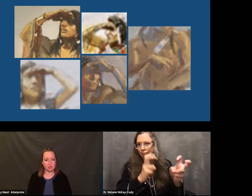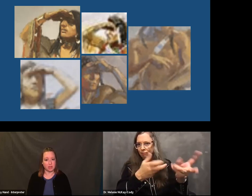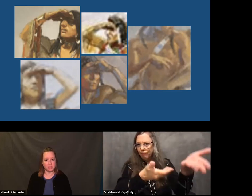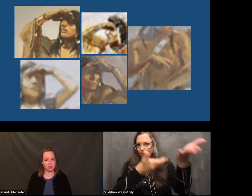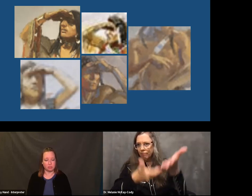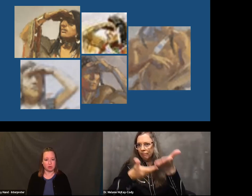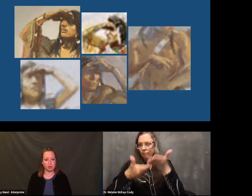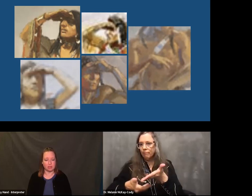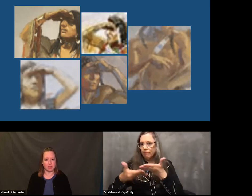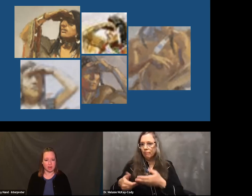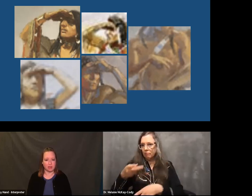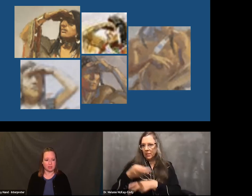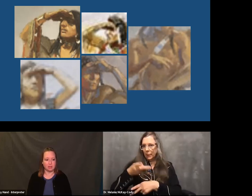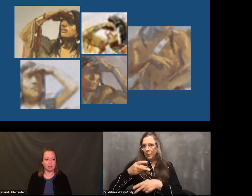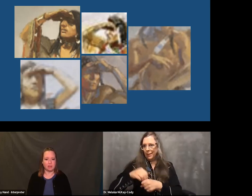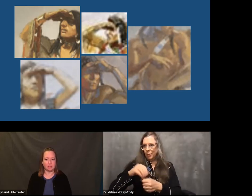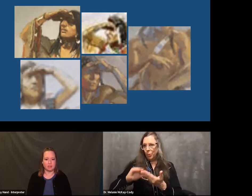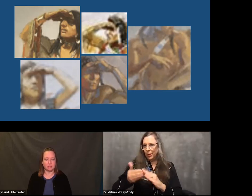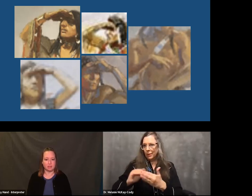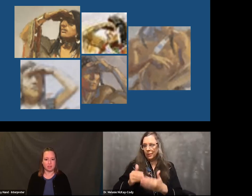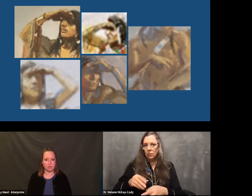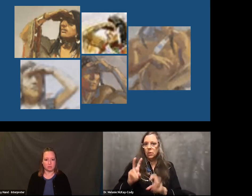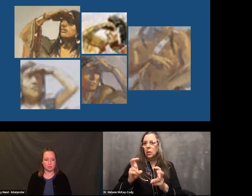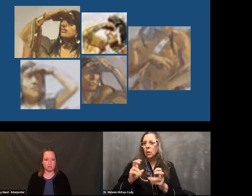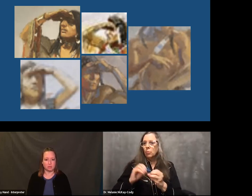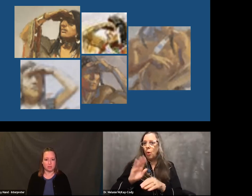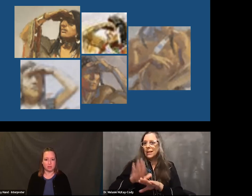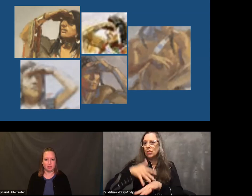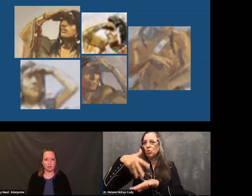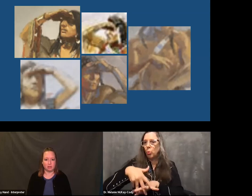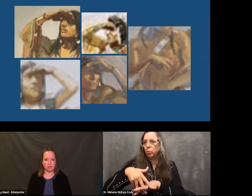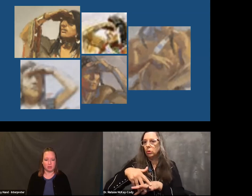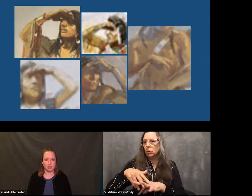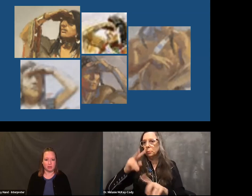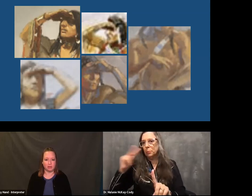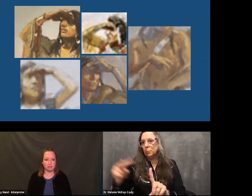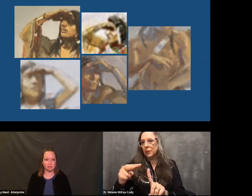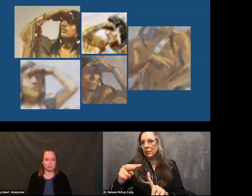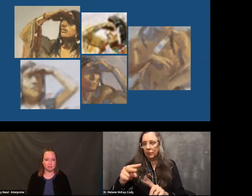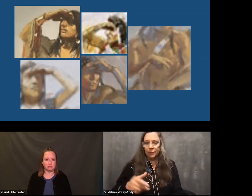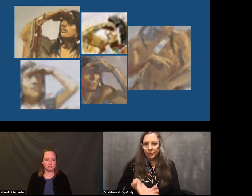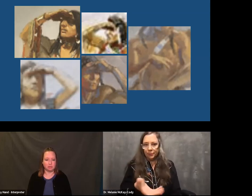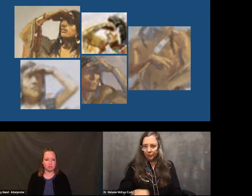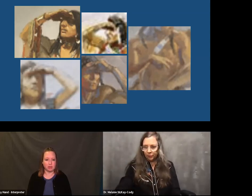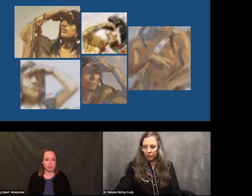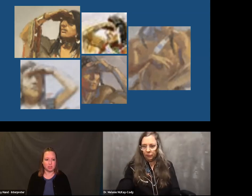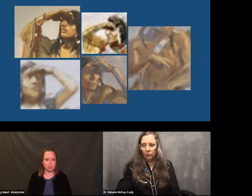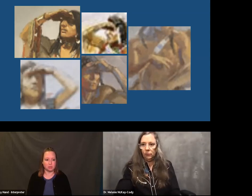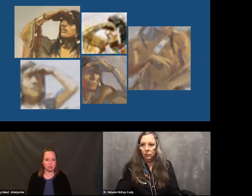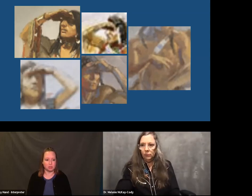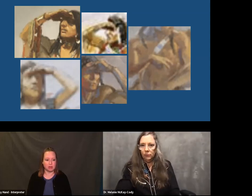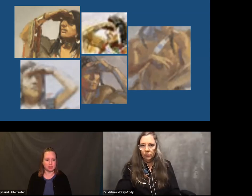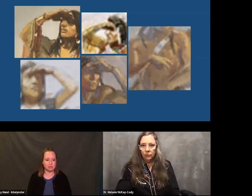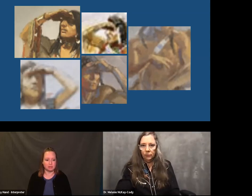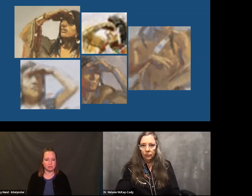That is a contemporary sign that is still in use in the community. It's from an